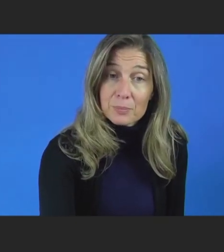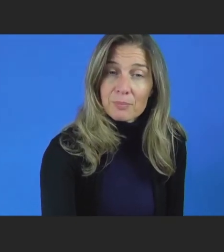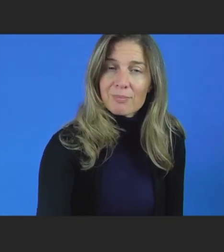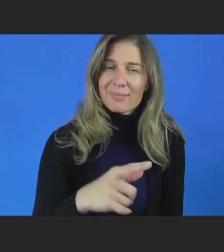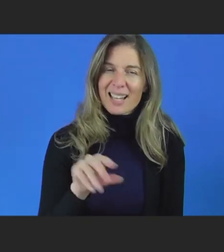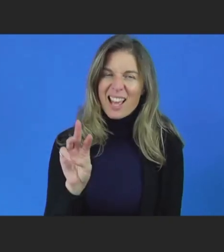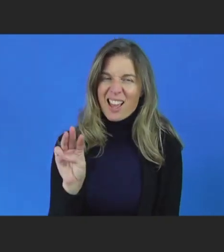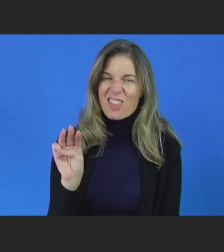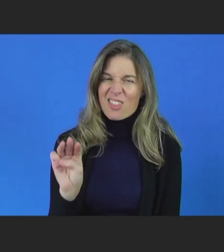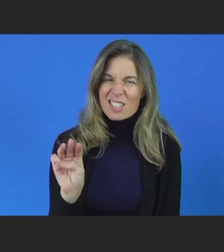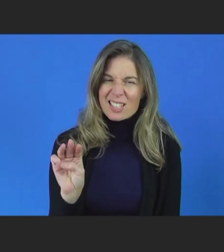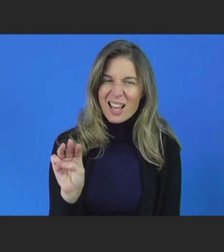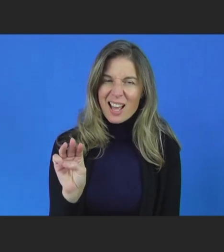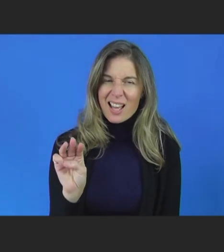more.